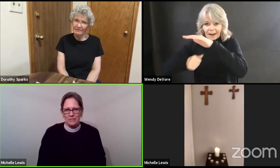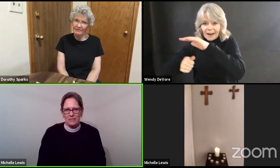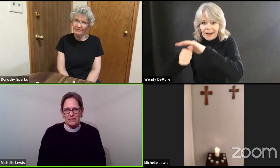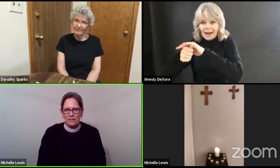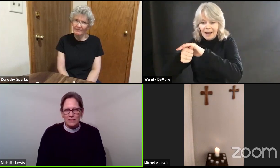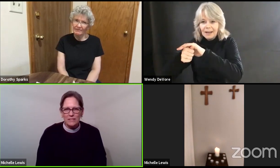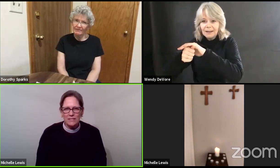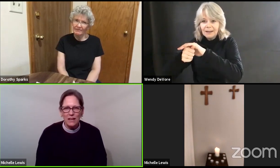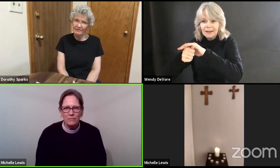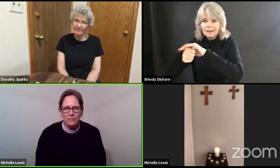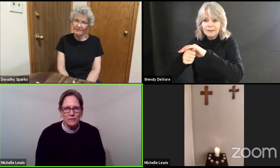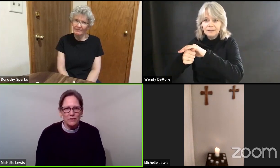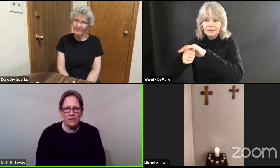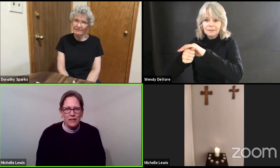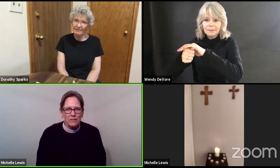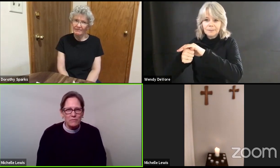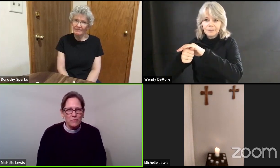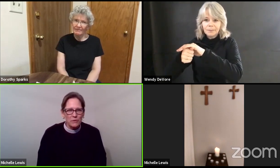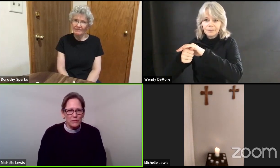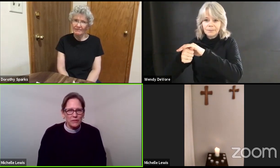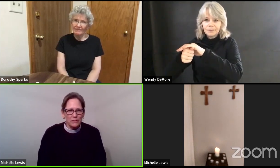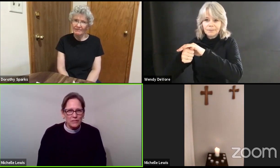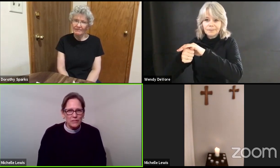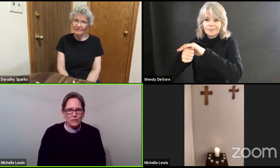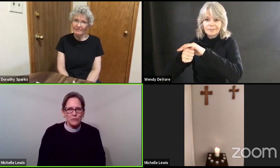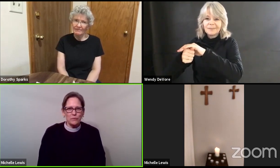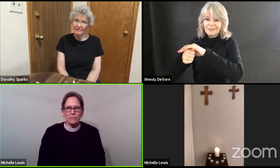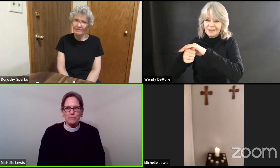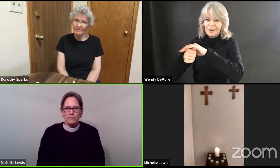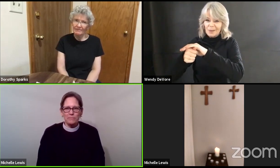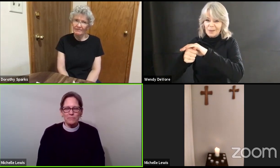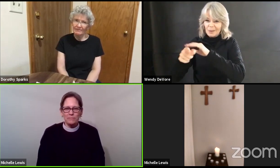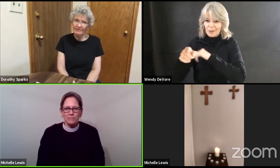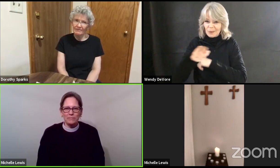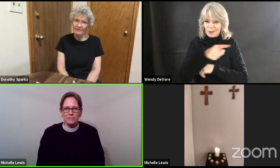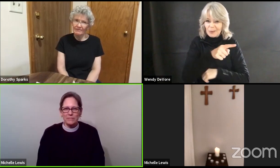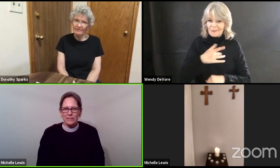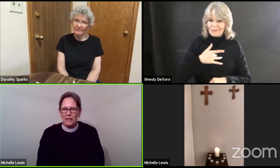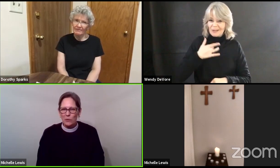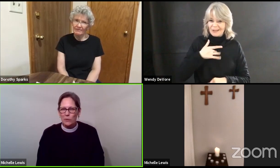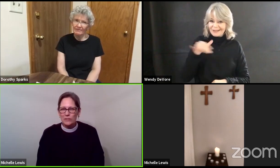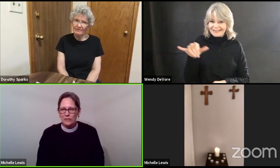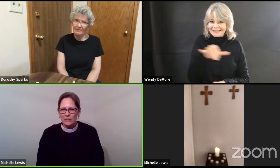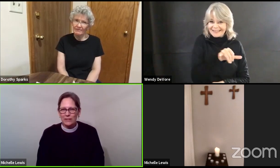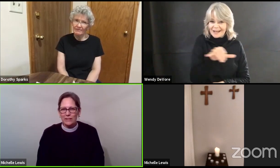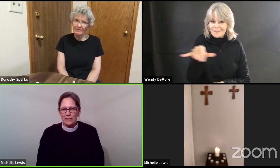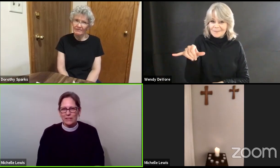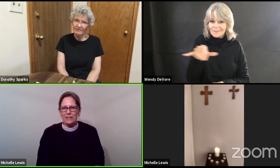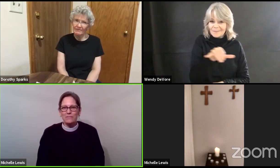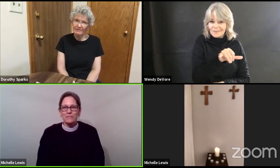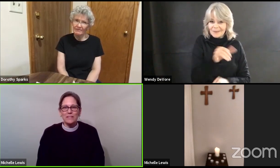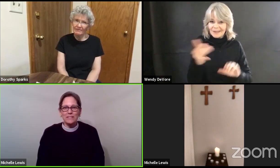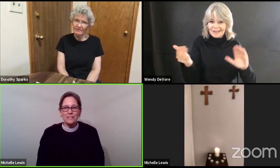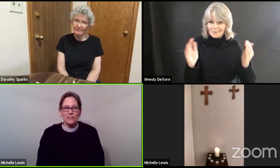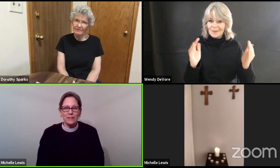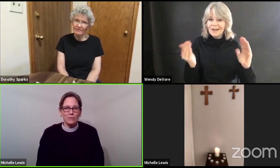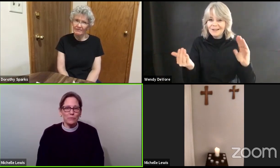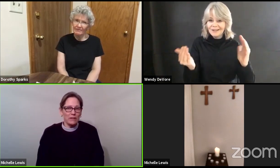does that feel familiar to you wonder if this year we